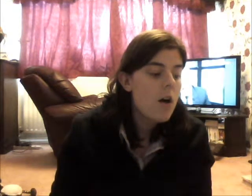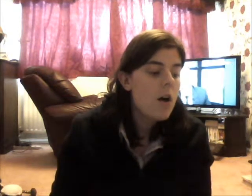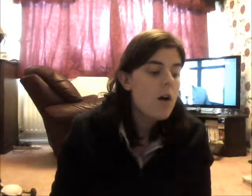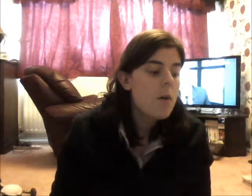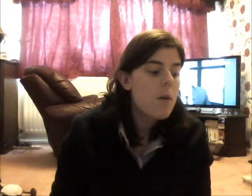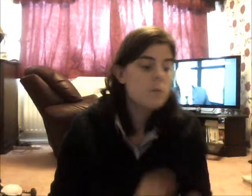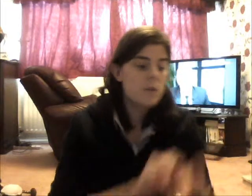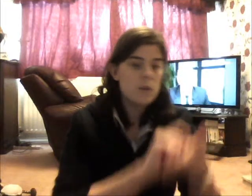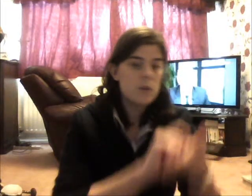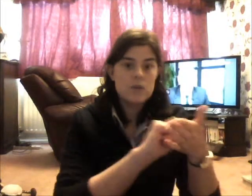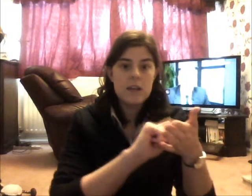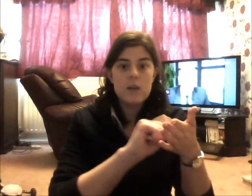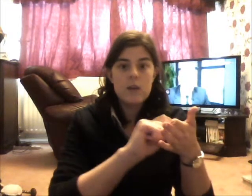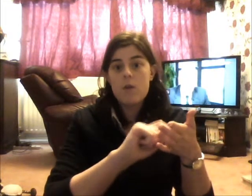Your study, or your office.